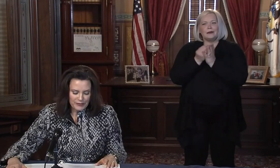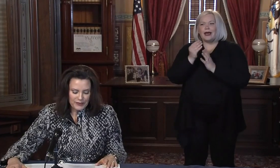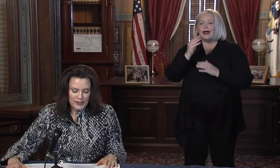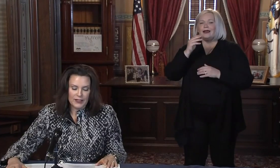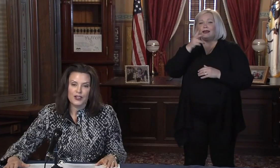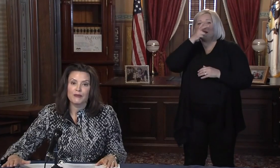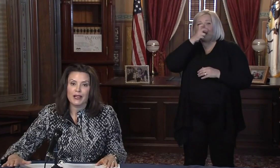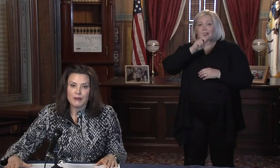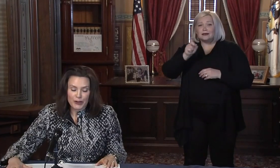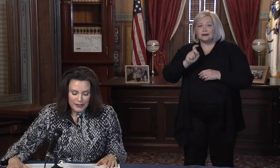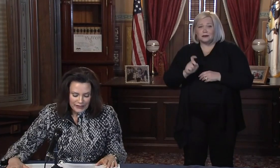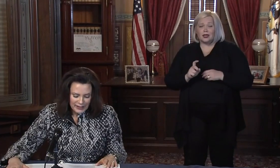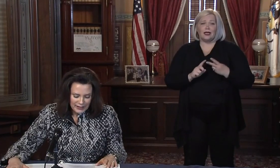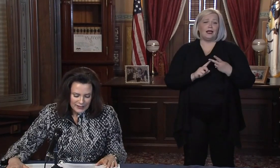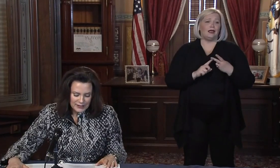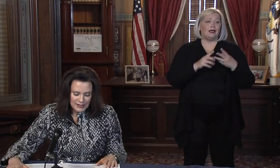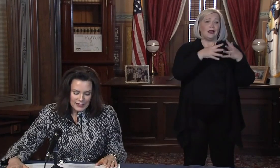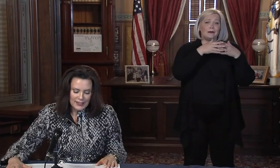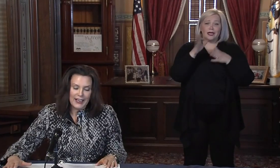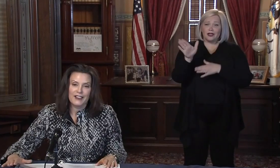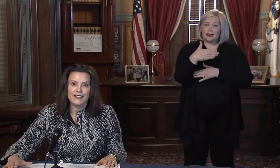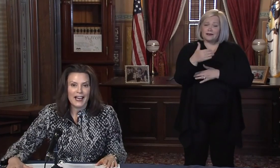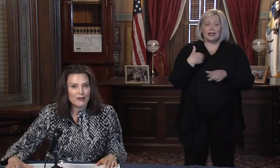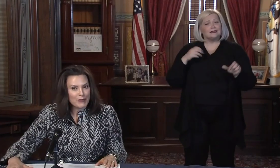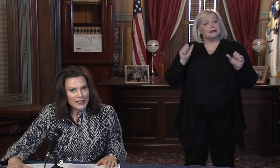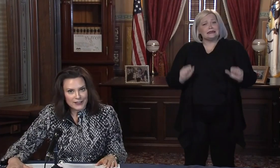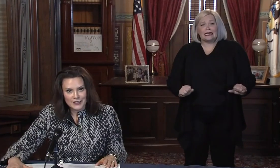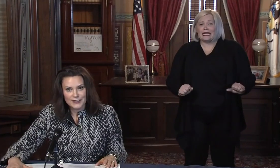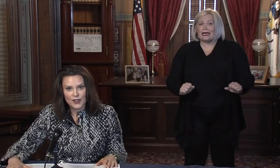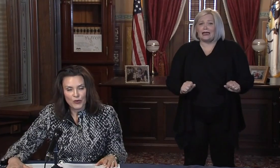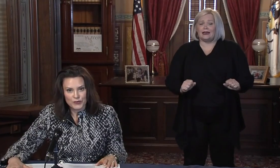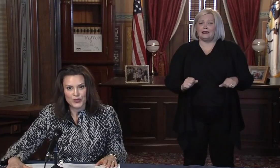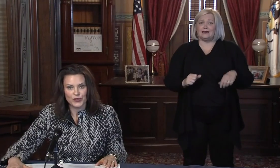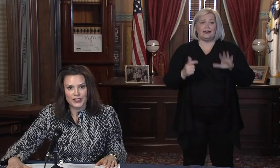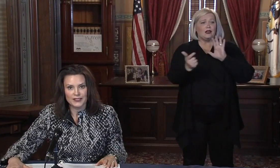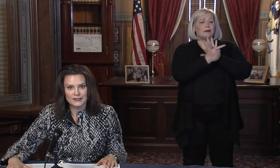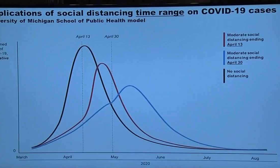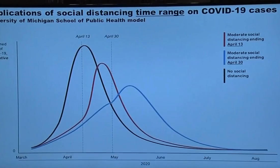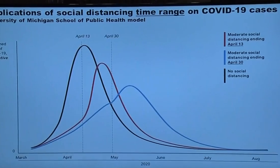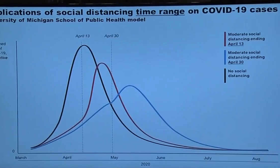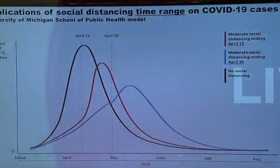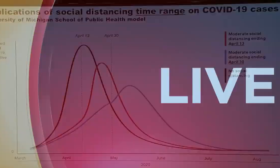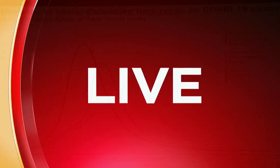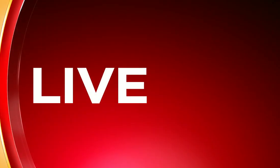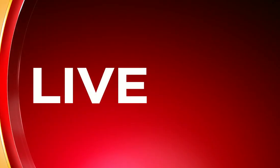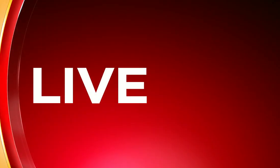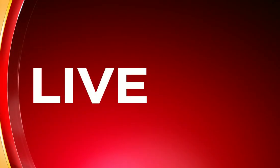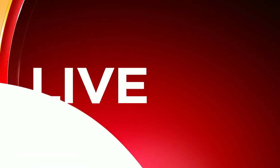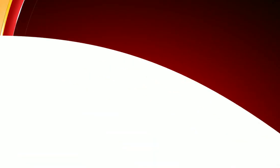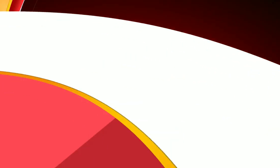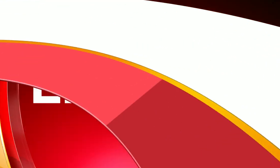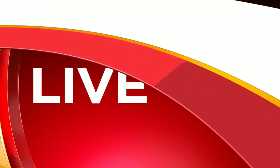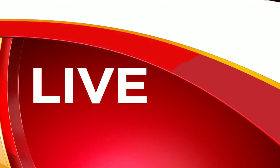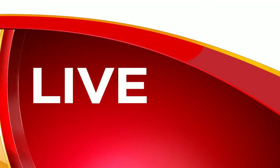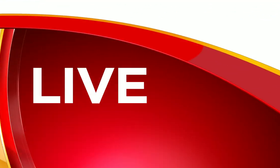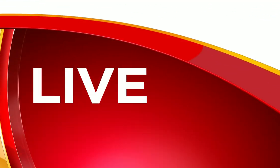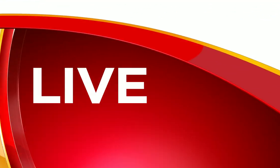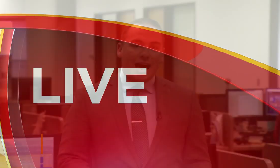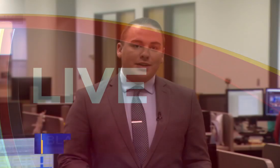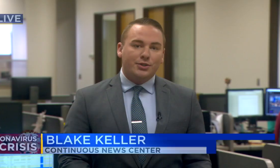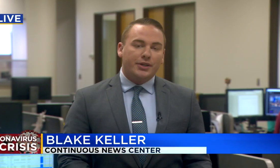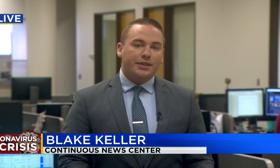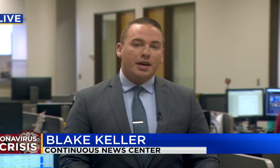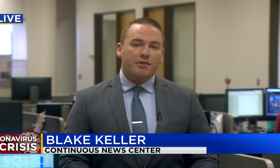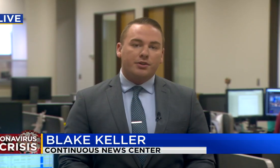spray. You can buy American flags. I have not banned homeschooling. Now there was a lot to